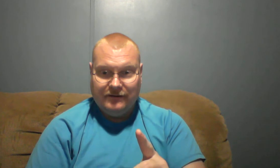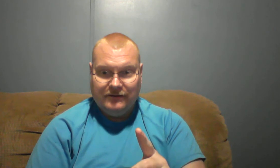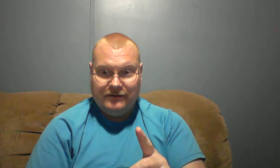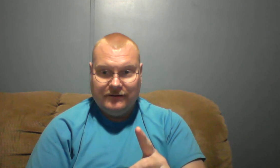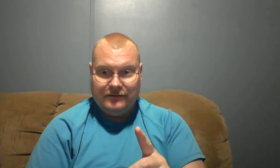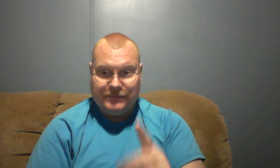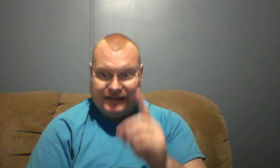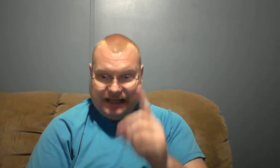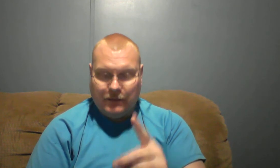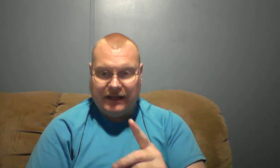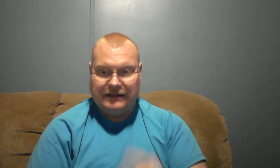But think about it.